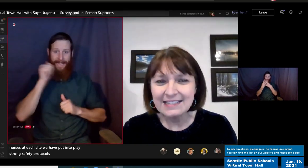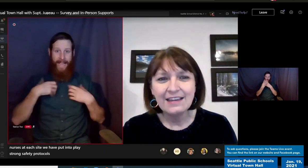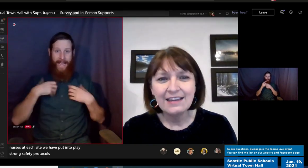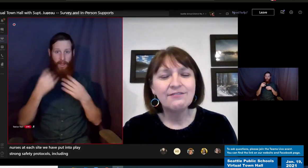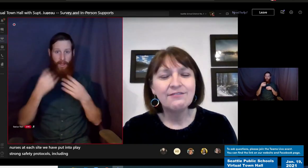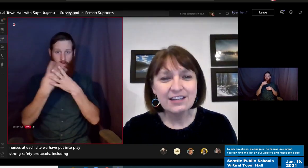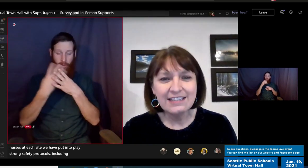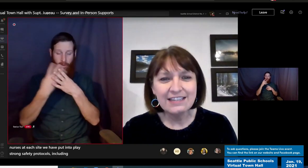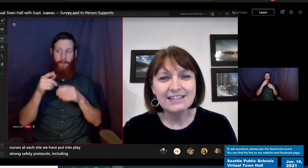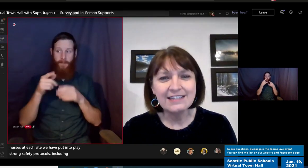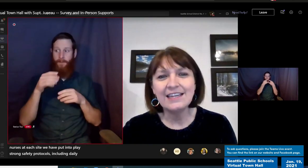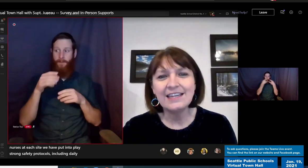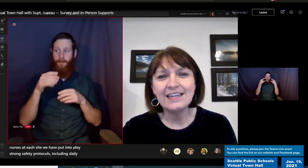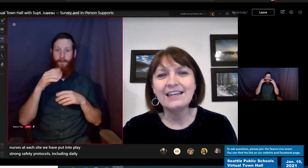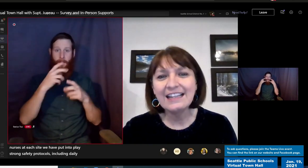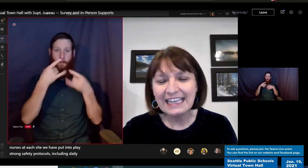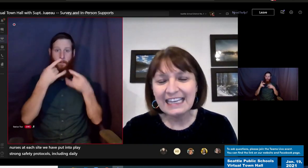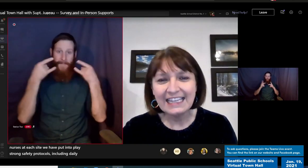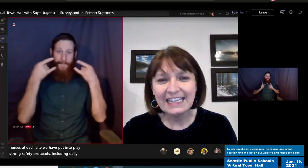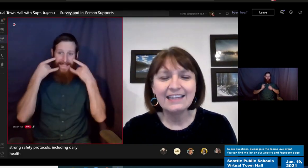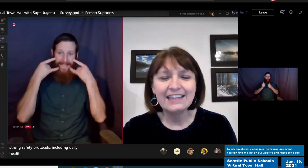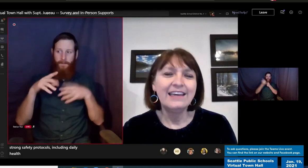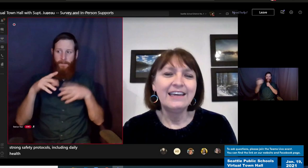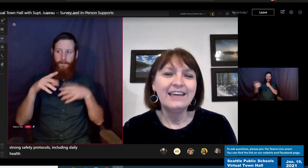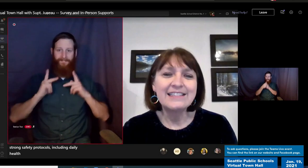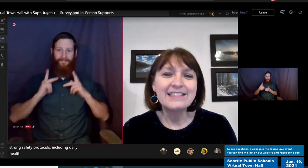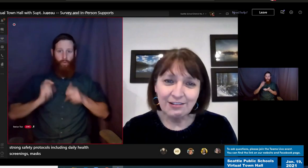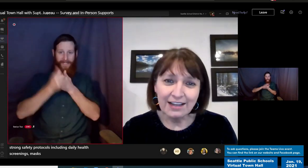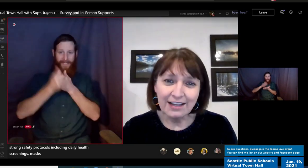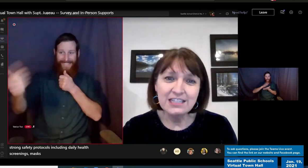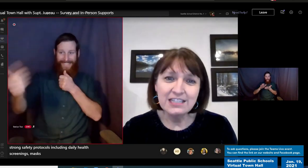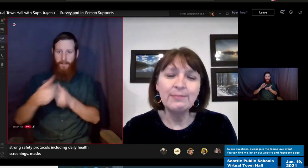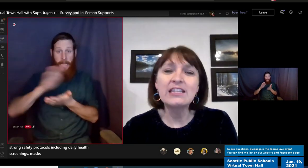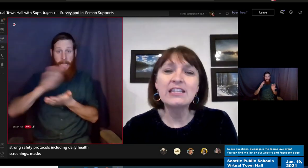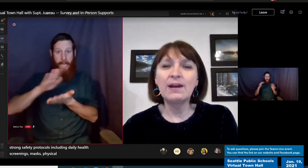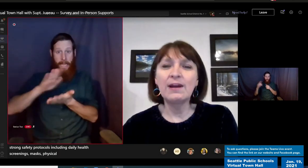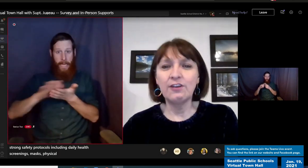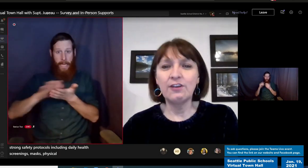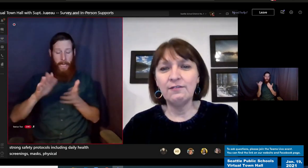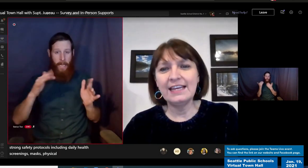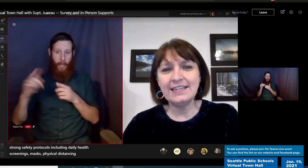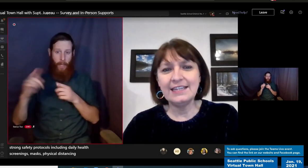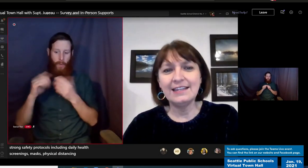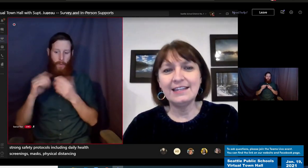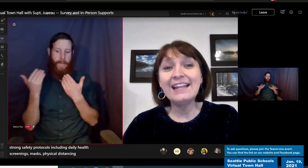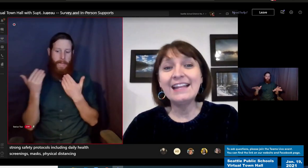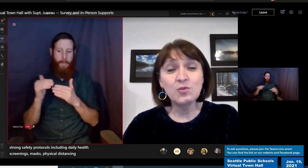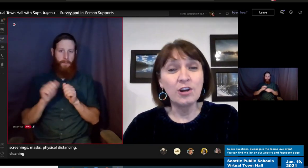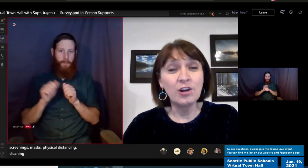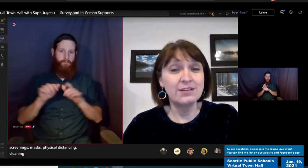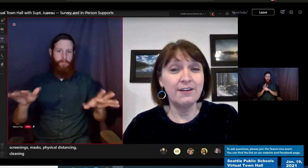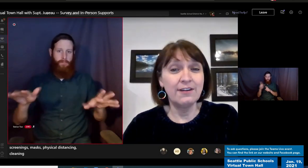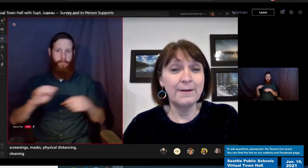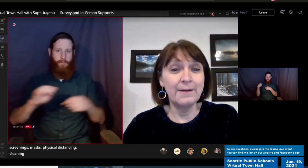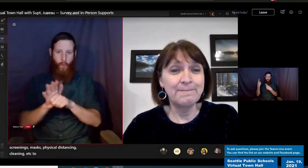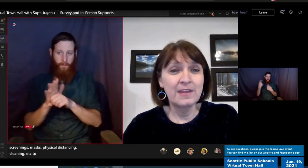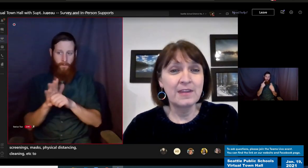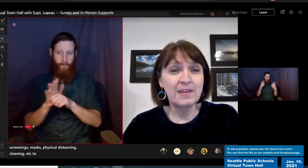physical distancing, cleaning, etc. to limit the spread of COVID-19 and its work so far.